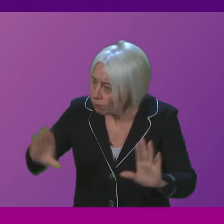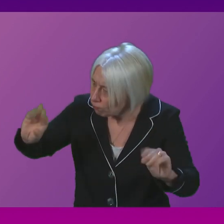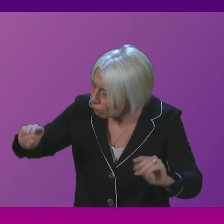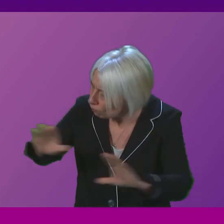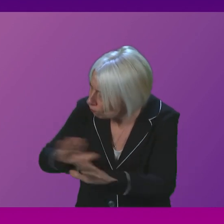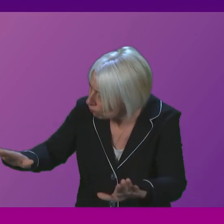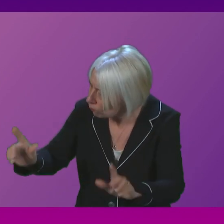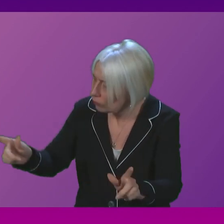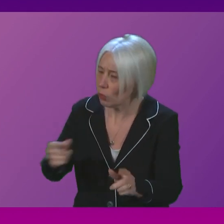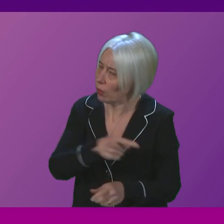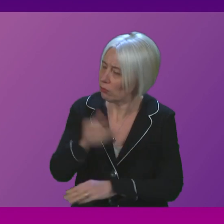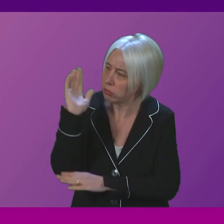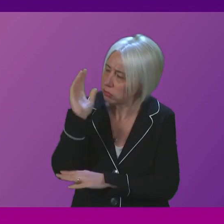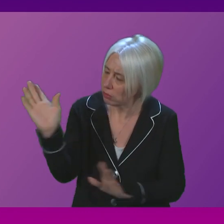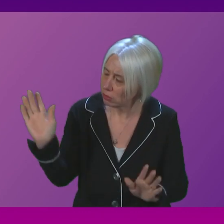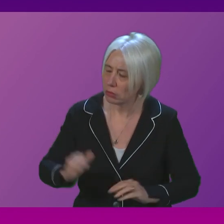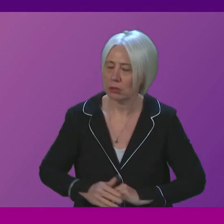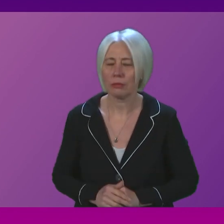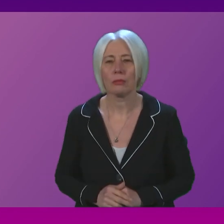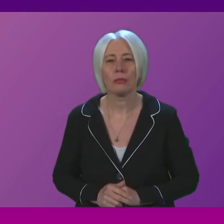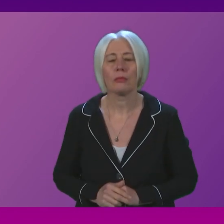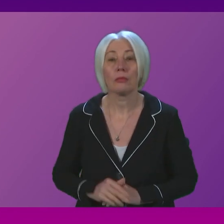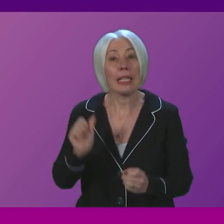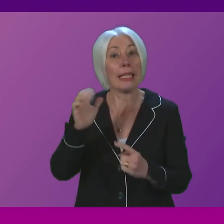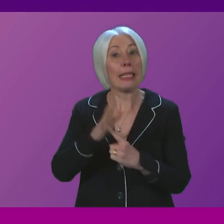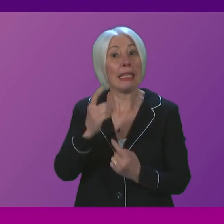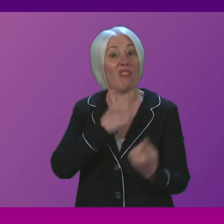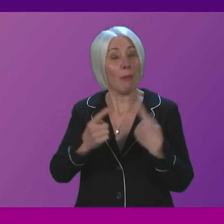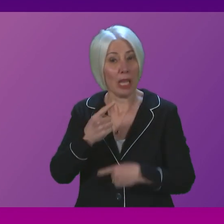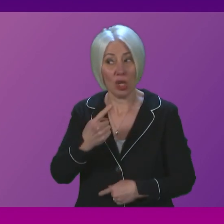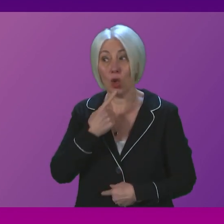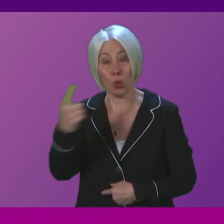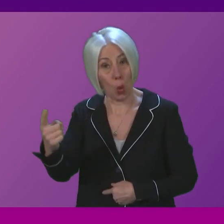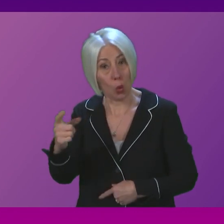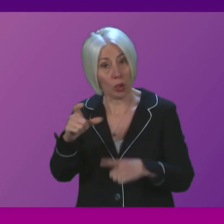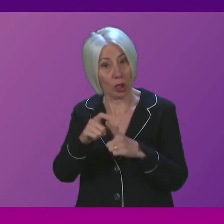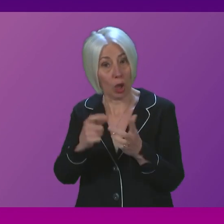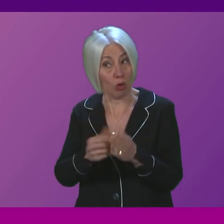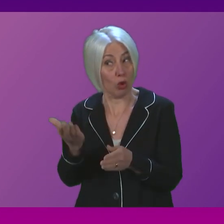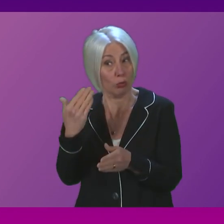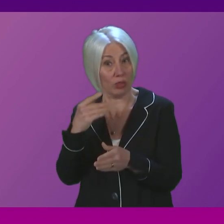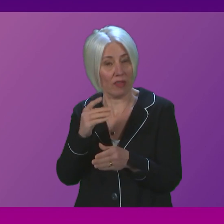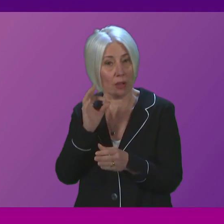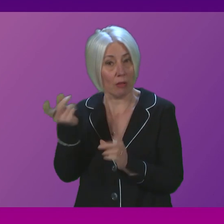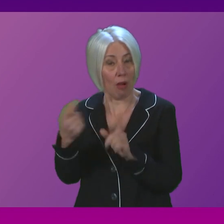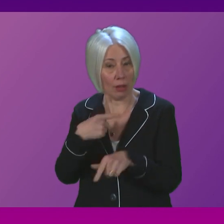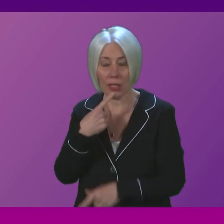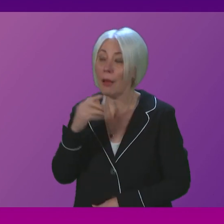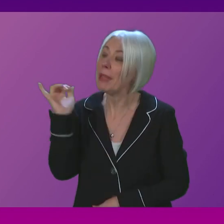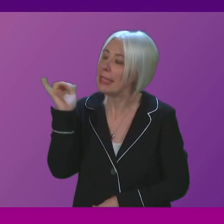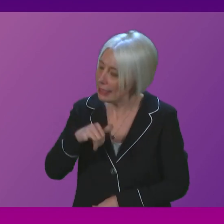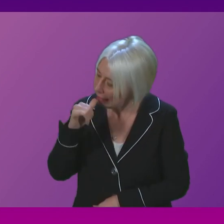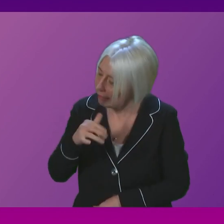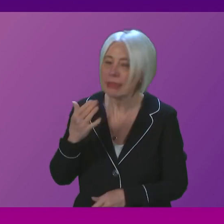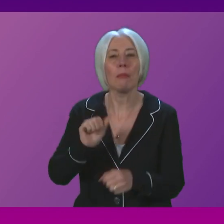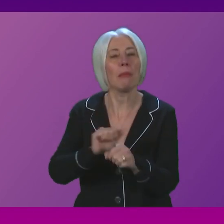my previous answer is that, yes, we've had a